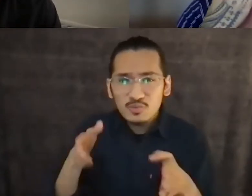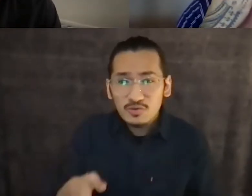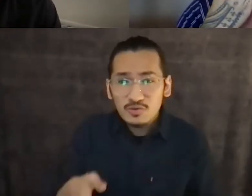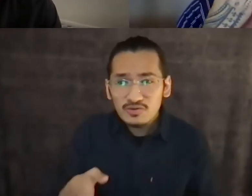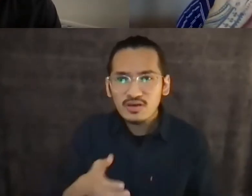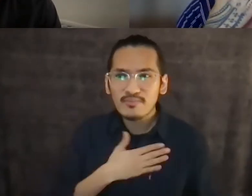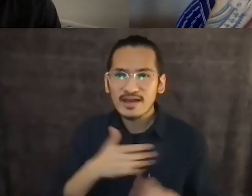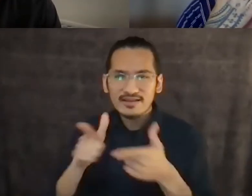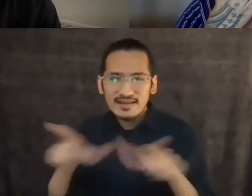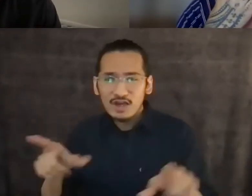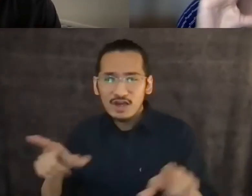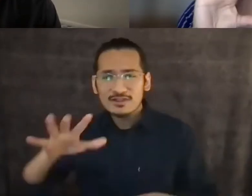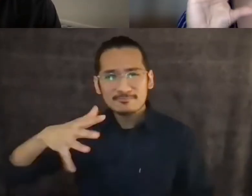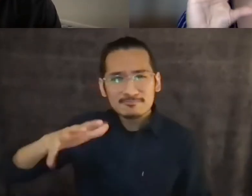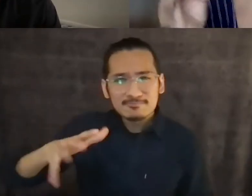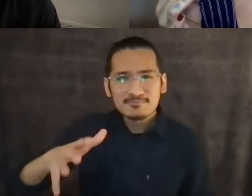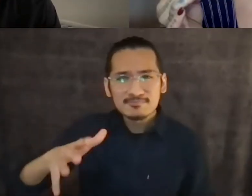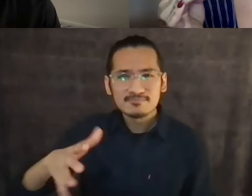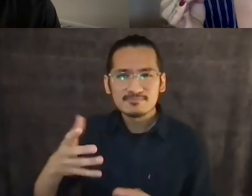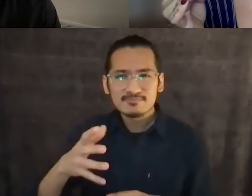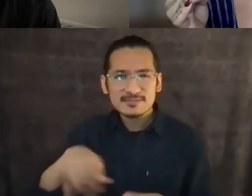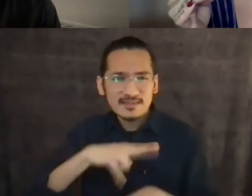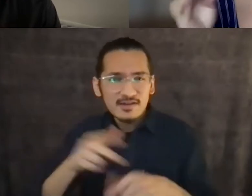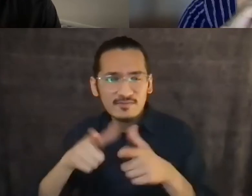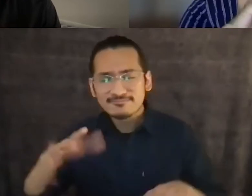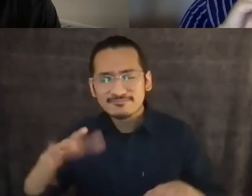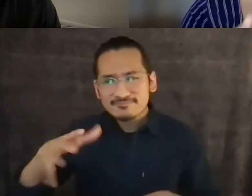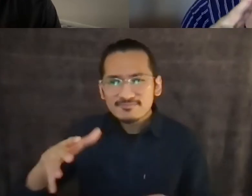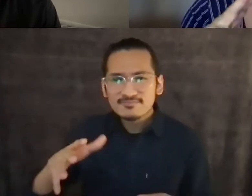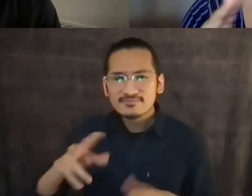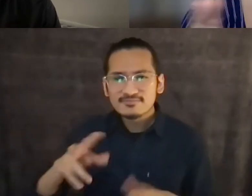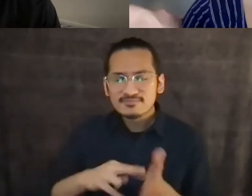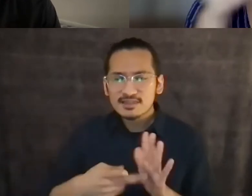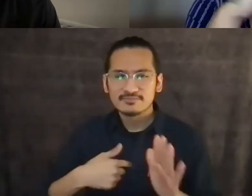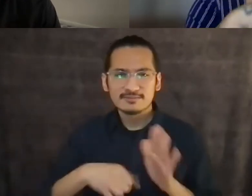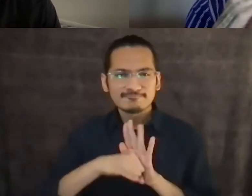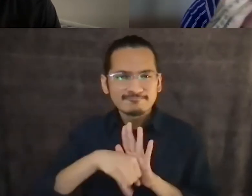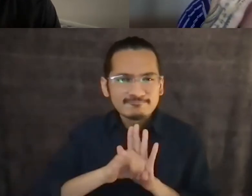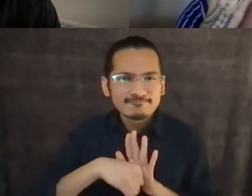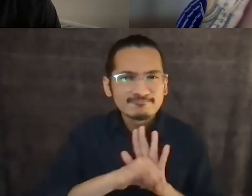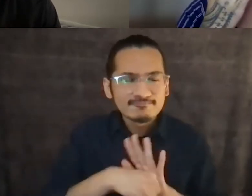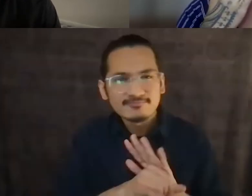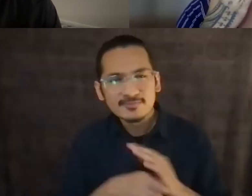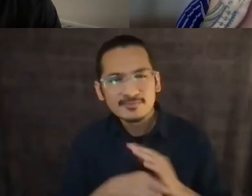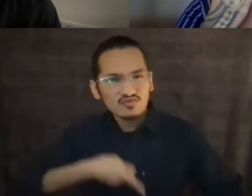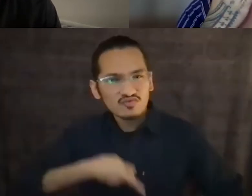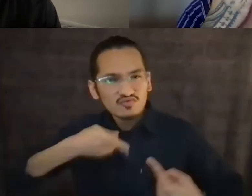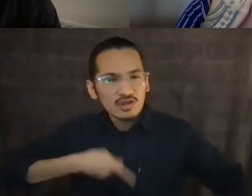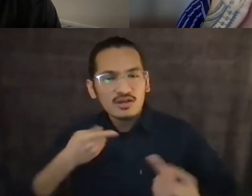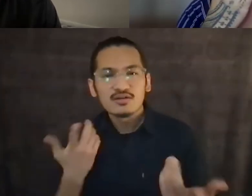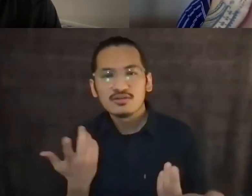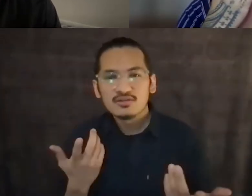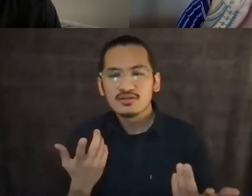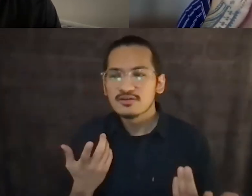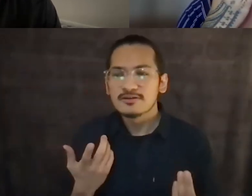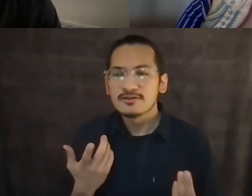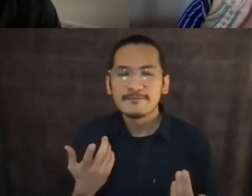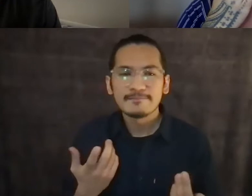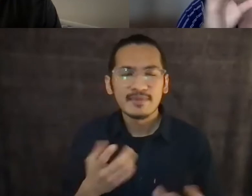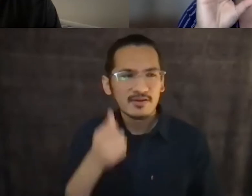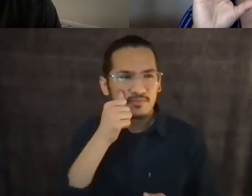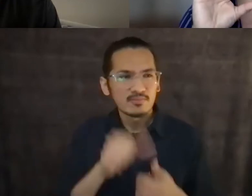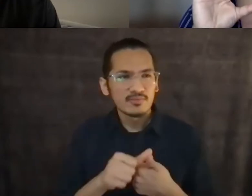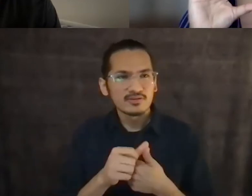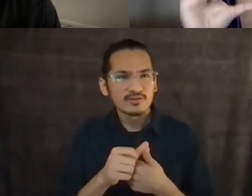on and so forth? And I, I'm reminded of something you said in a talk we gave previously this year around how, um,